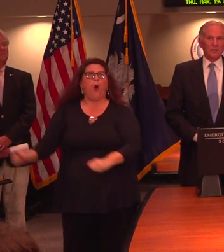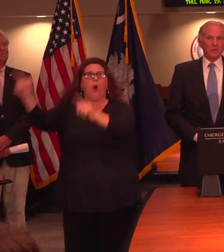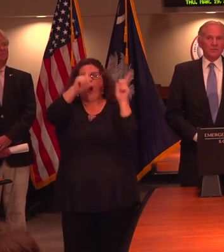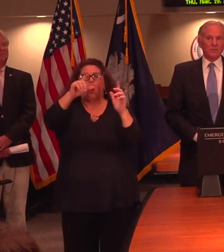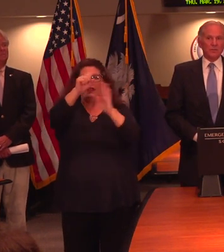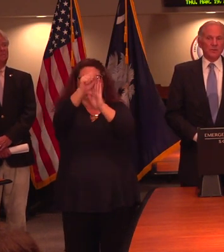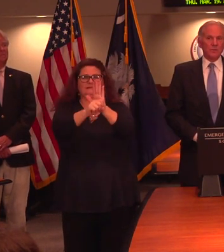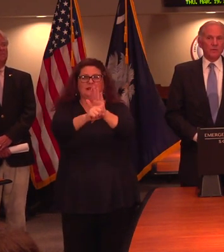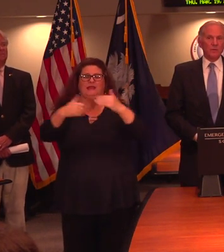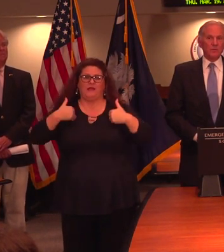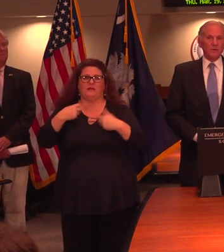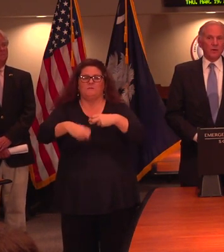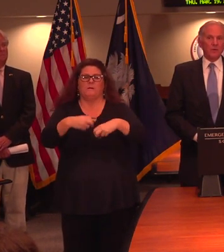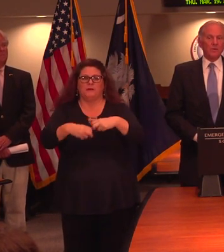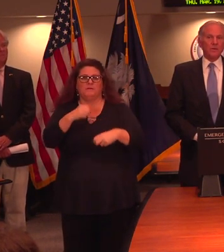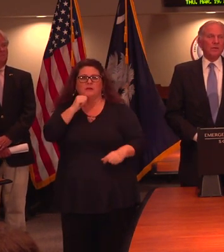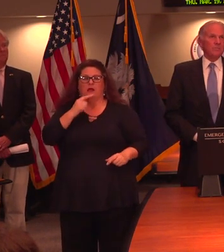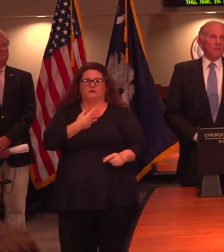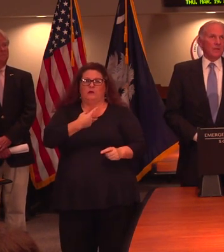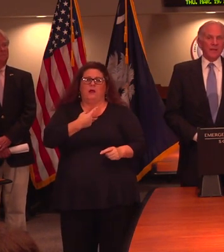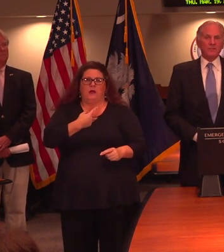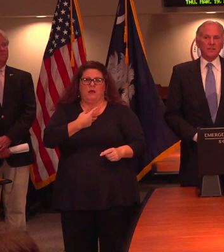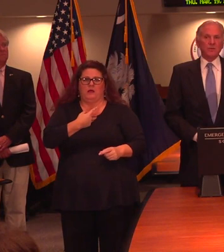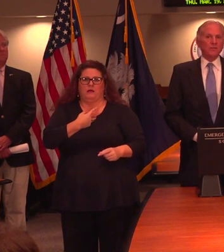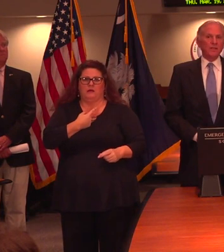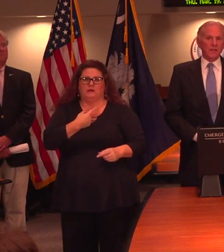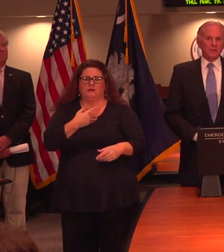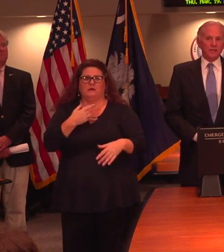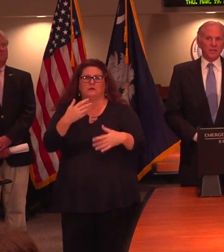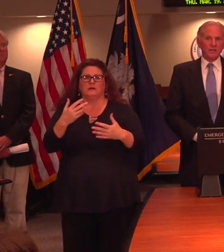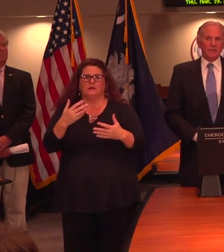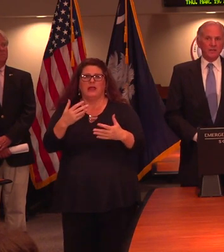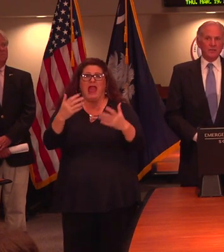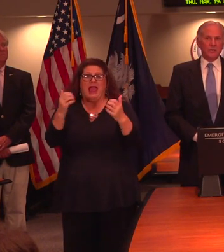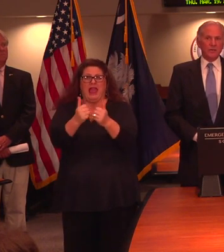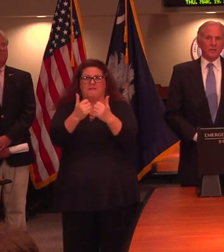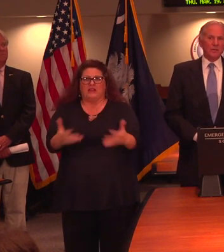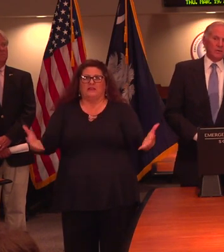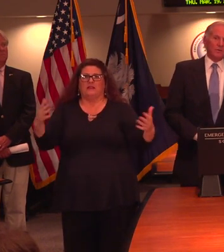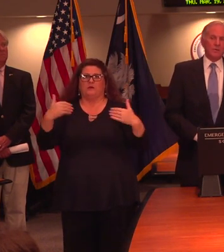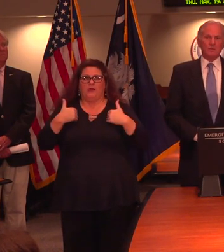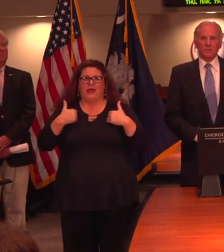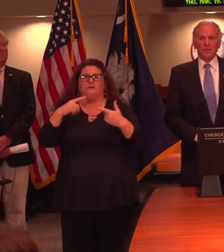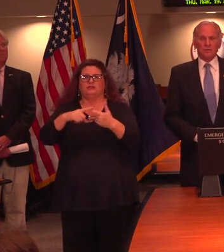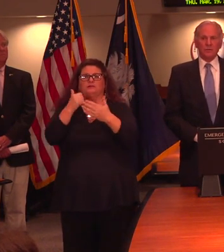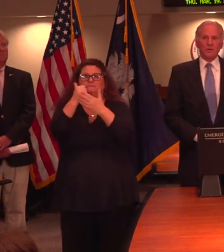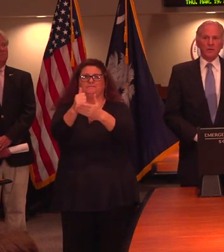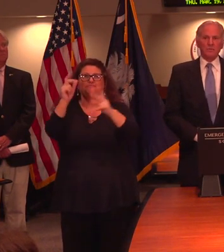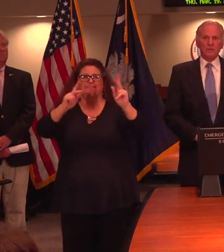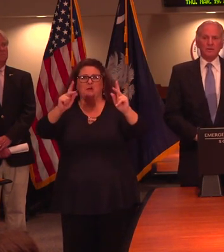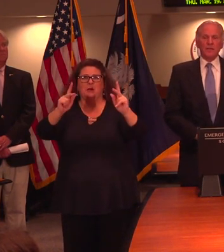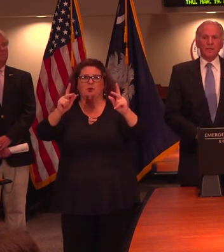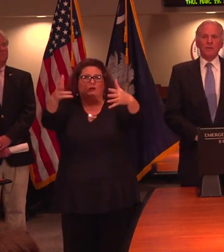this is one where all the assets are being activated. As you know, our National